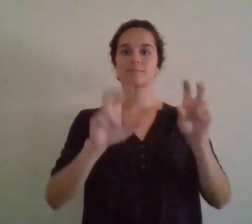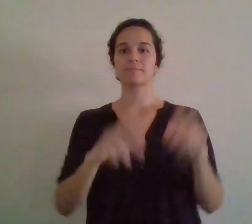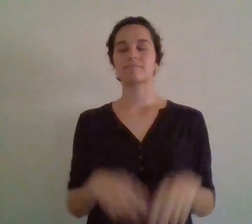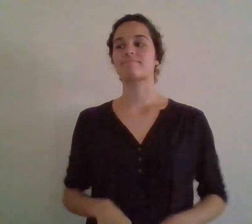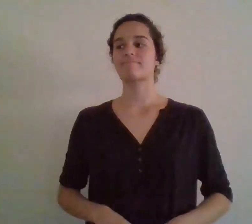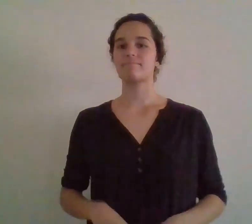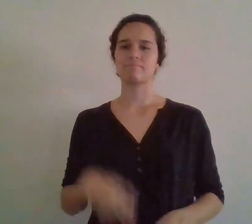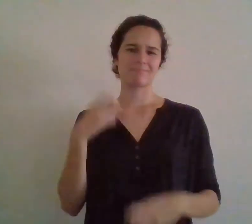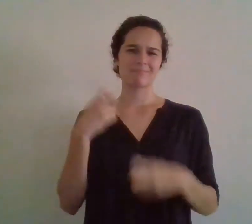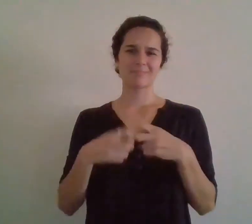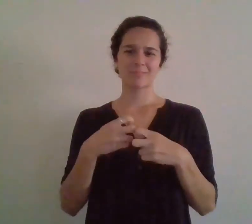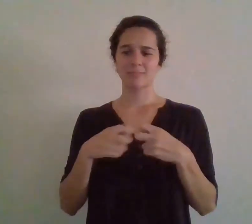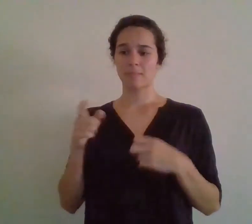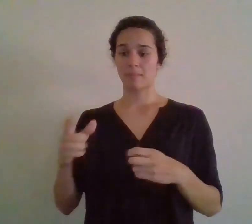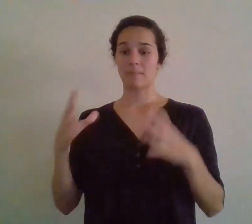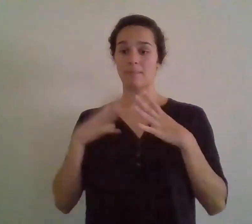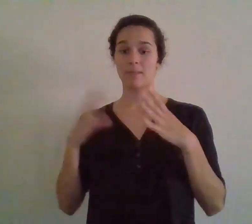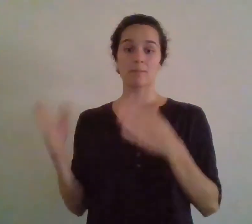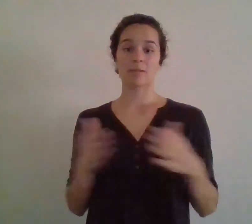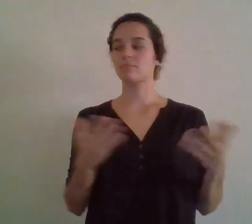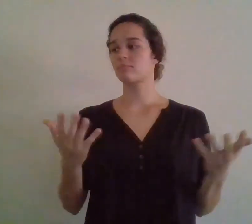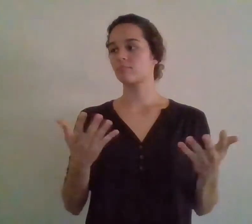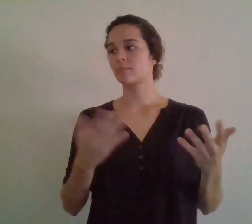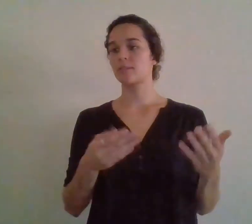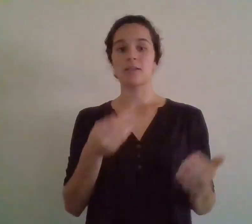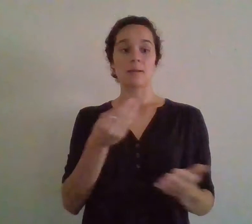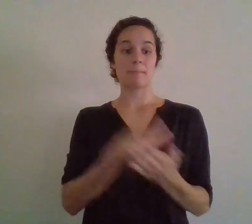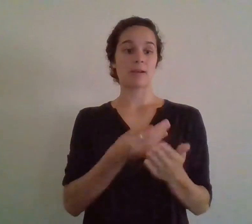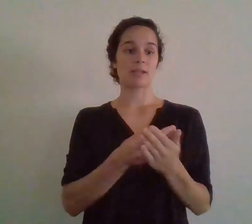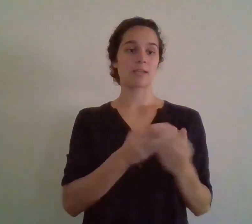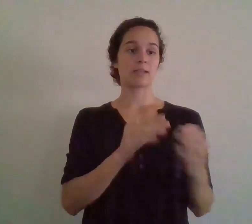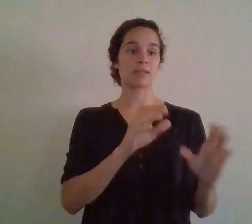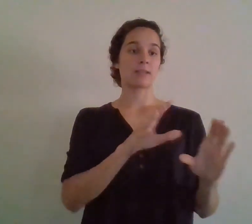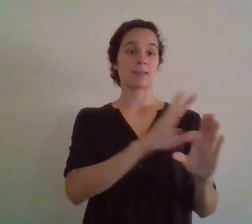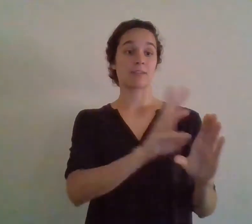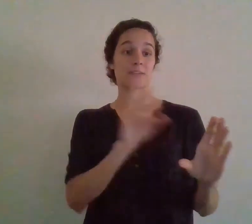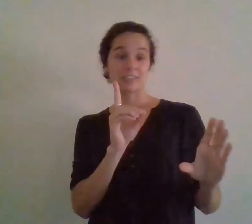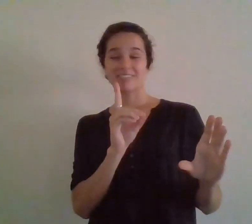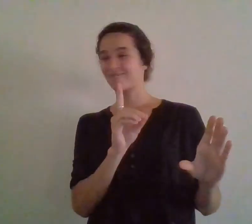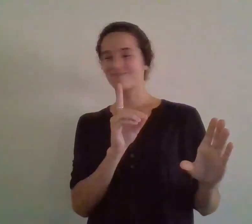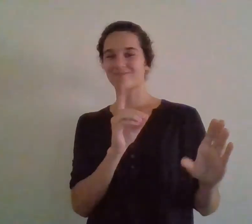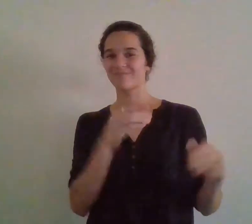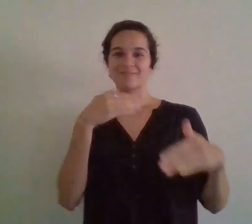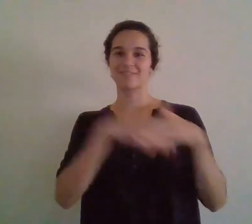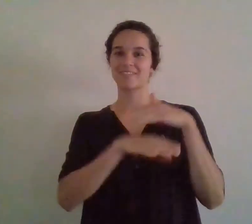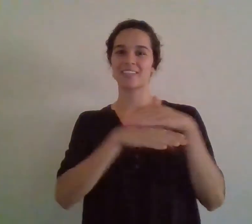The problem with a retirement plan is you can't get access to any of the gains